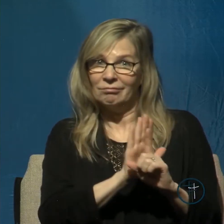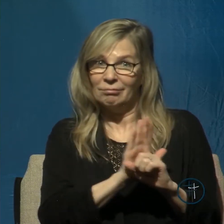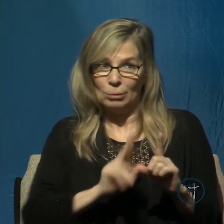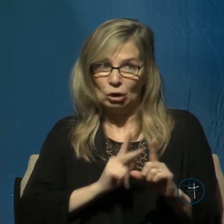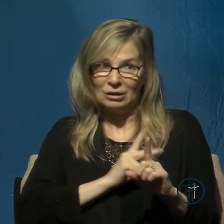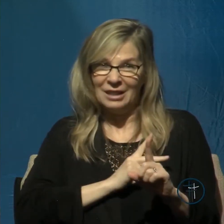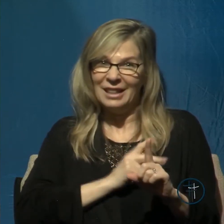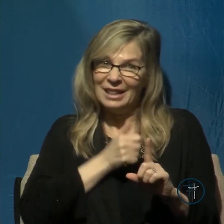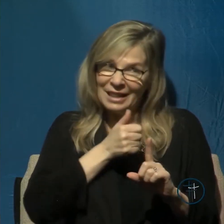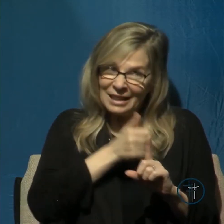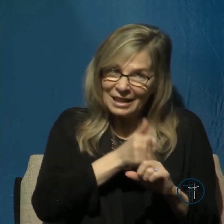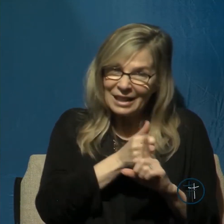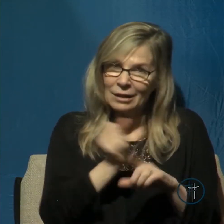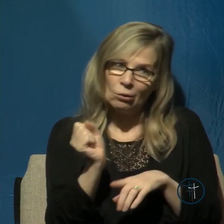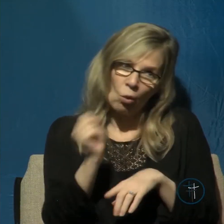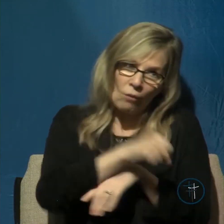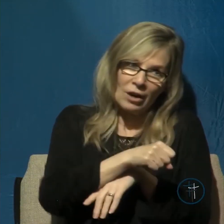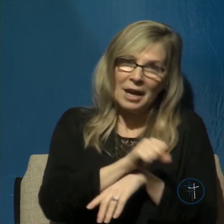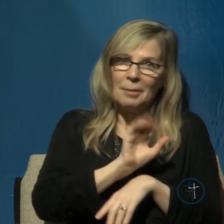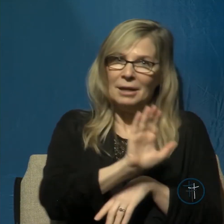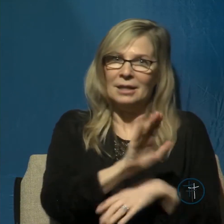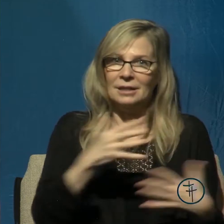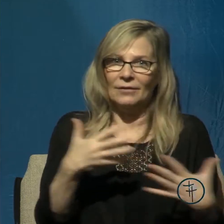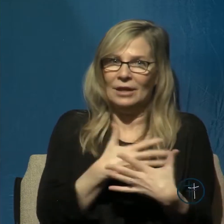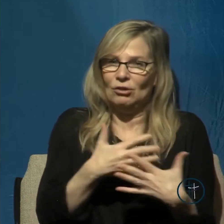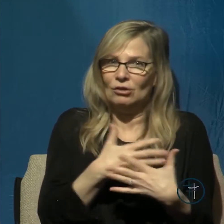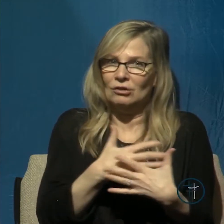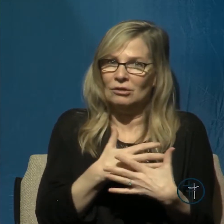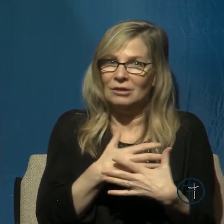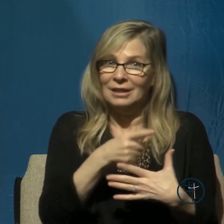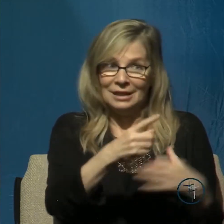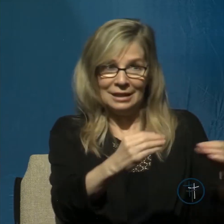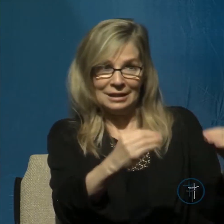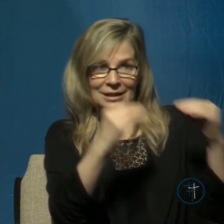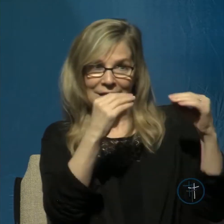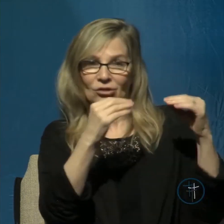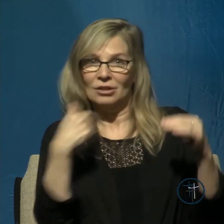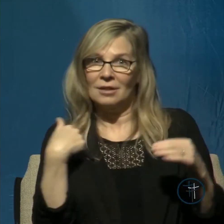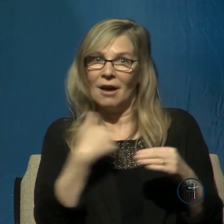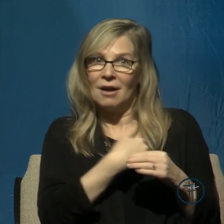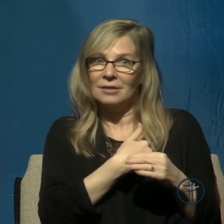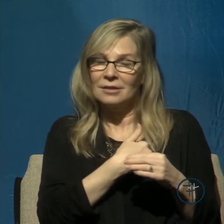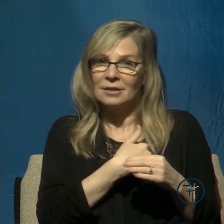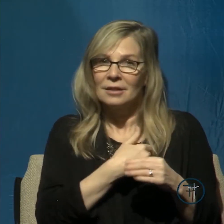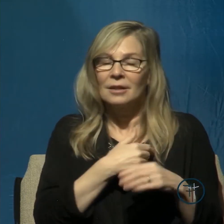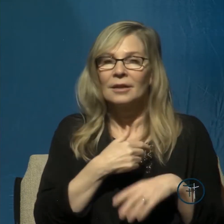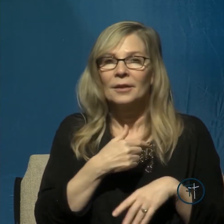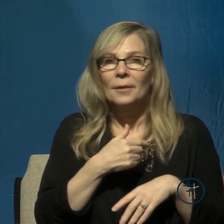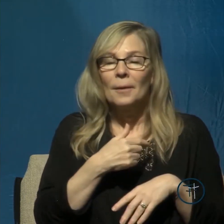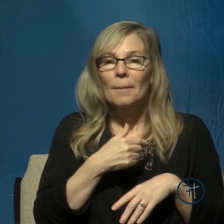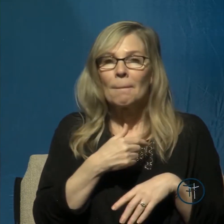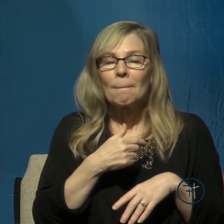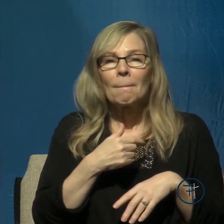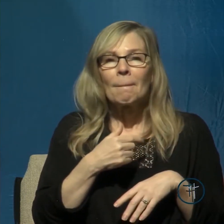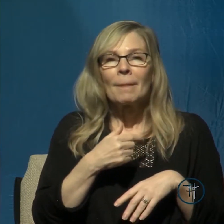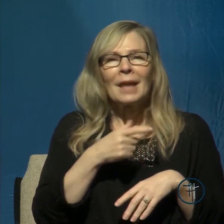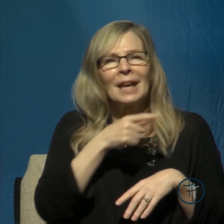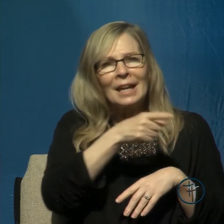overcame his fears, and he instructs us on how we can do this too. But he does this. I want you to know in a most unusual